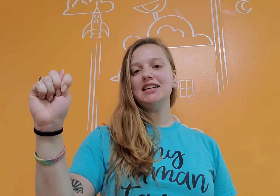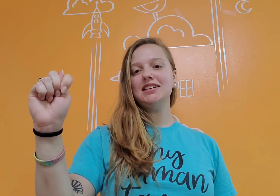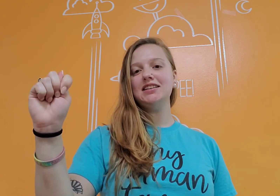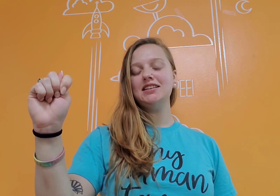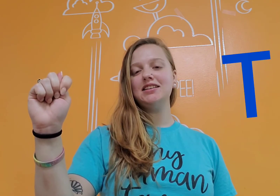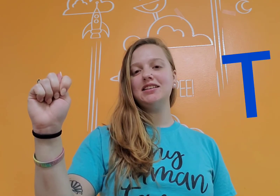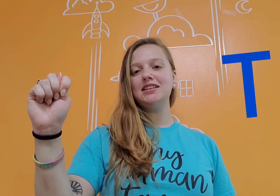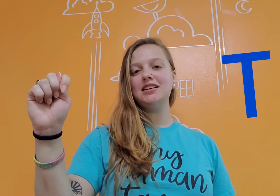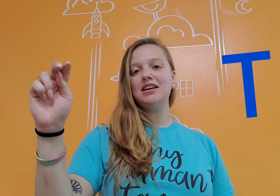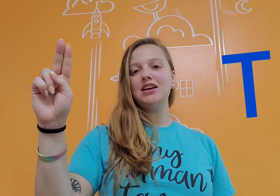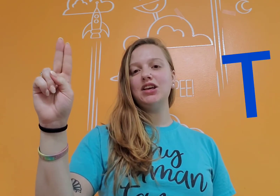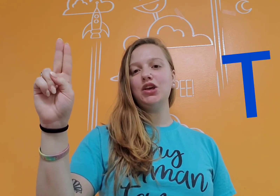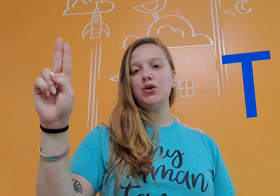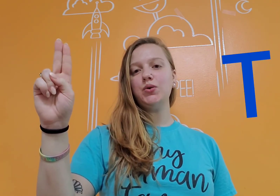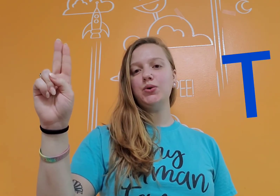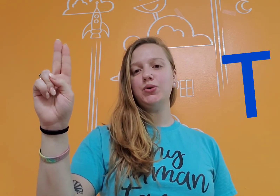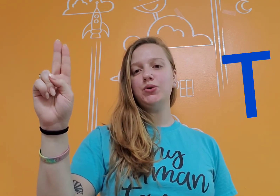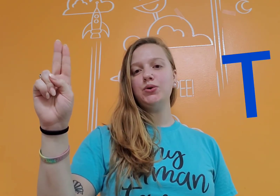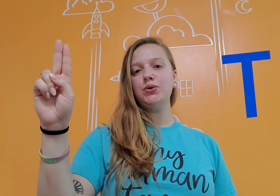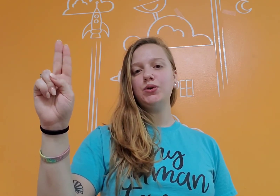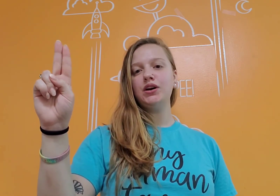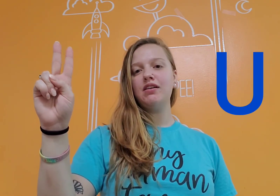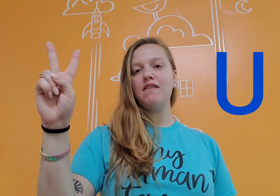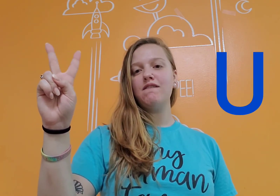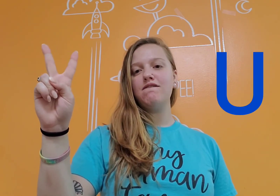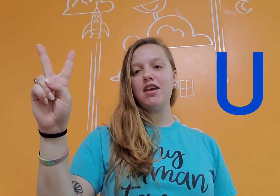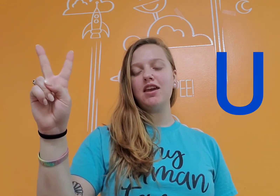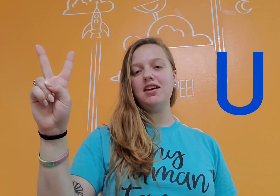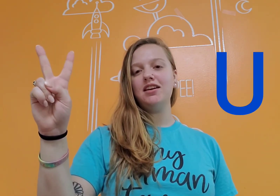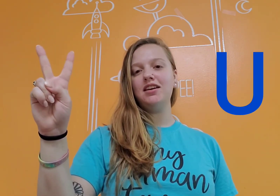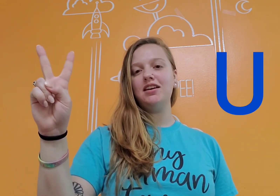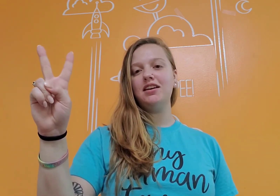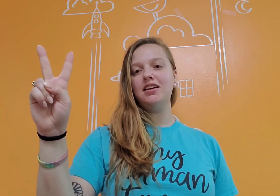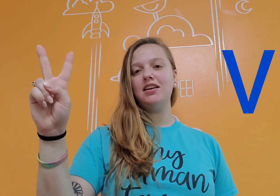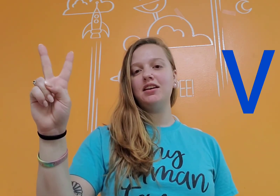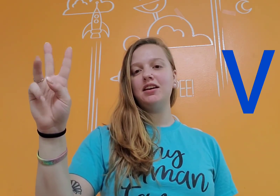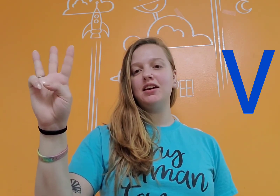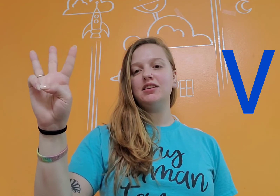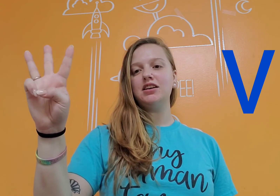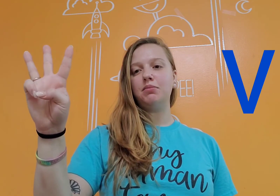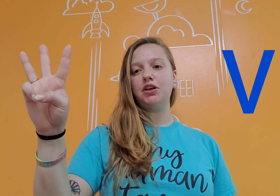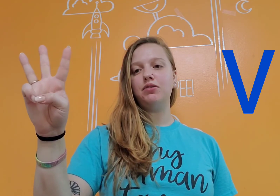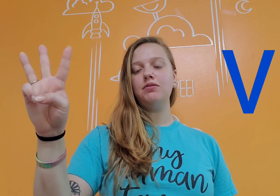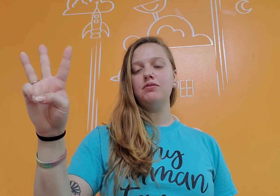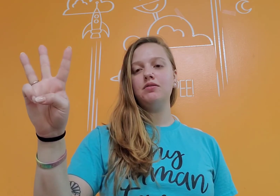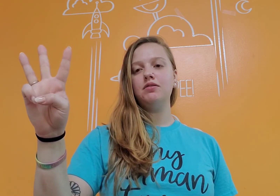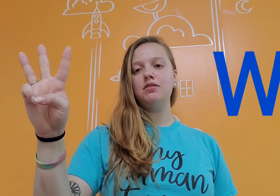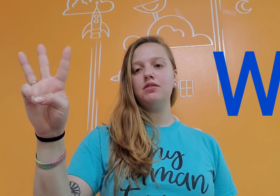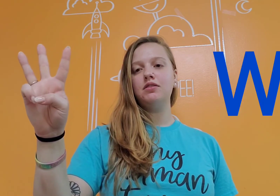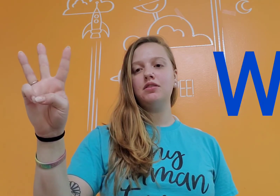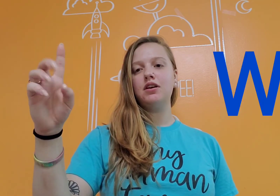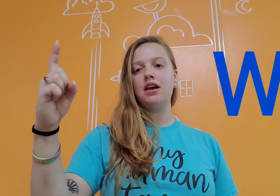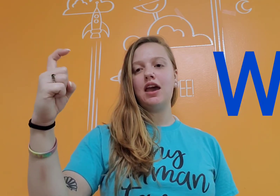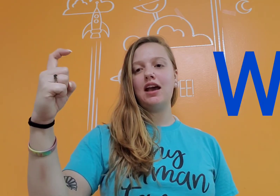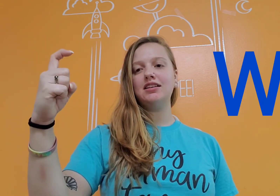U, V, W, X,